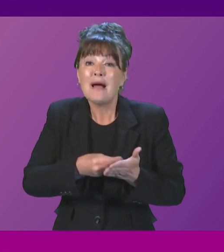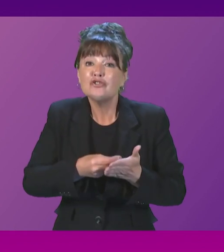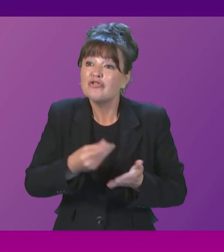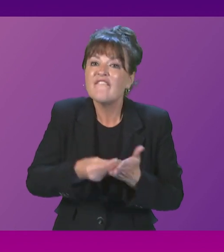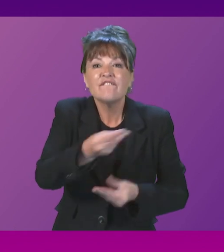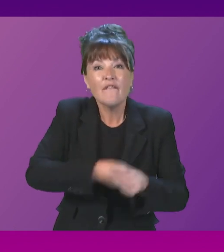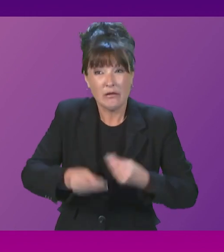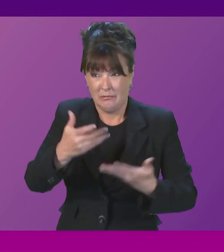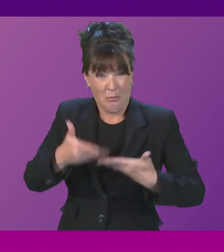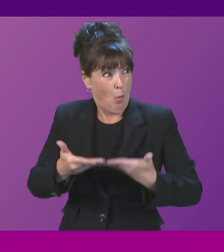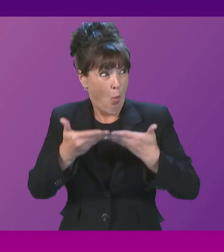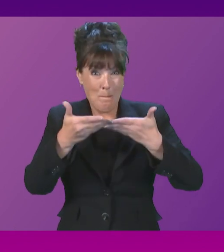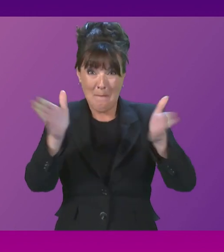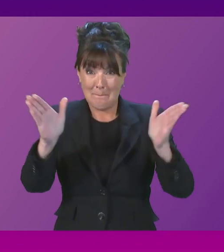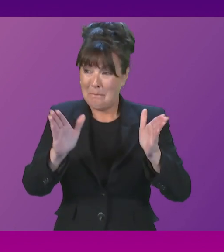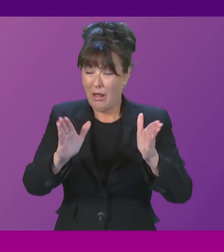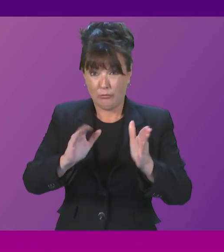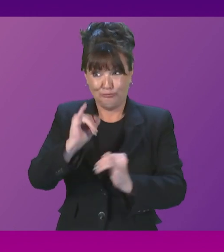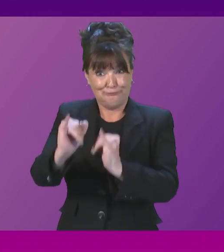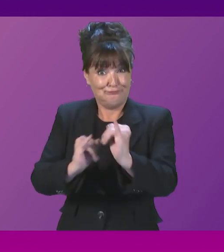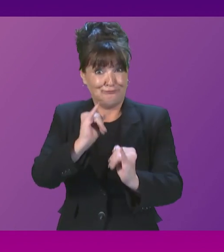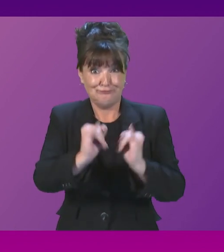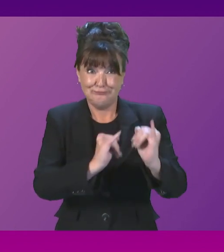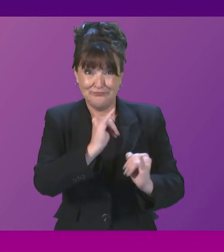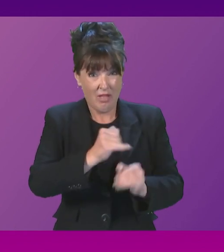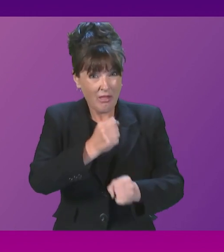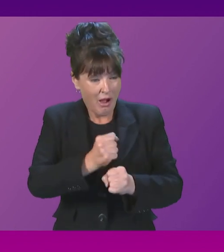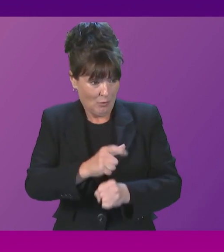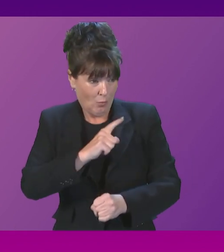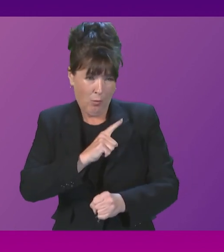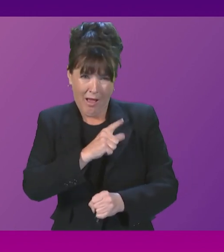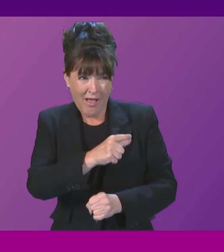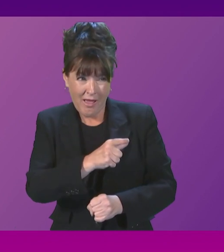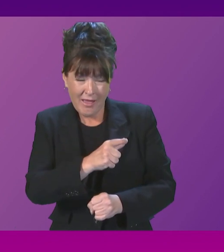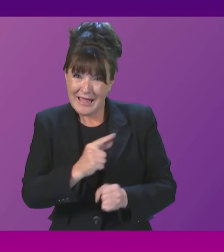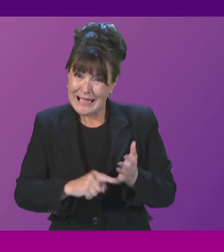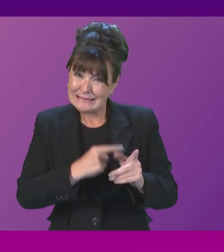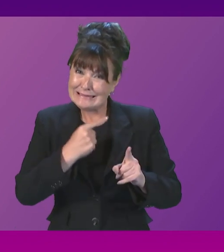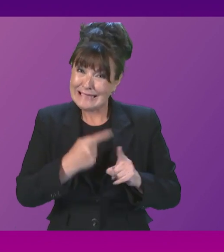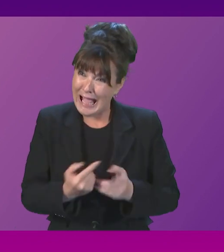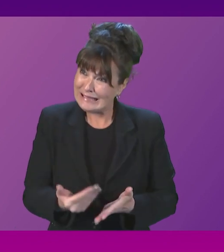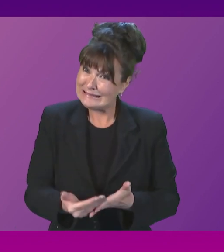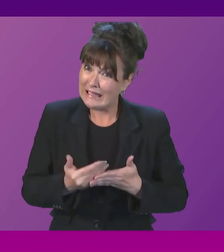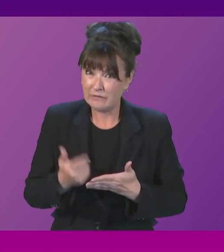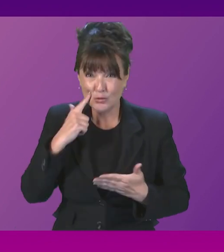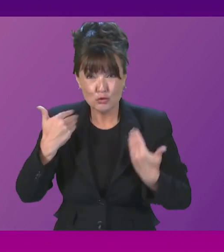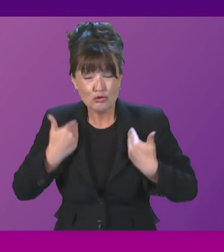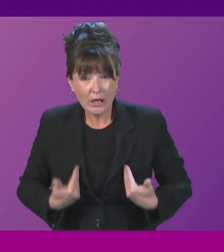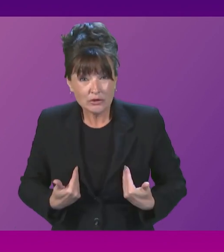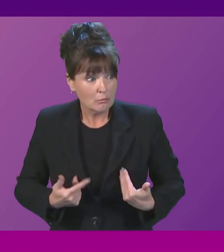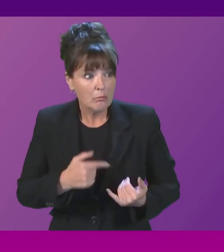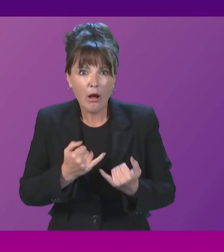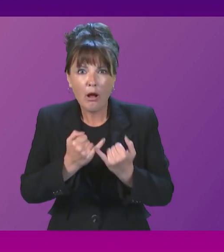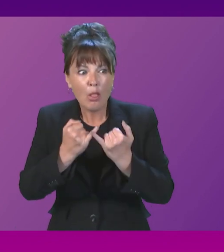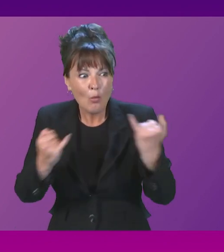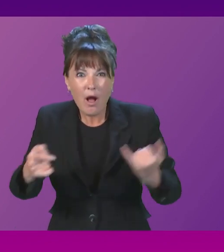plans for tax cuts to the highest earners and a range of staggering decisions that will plunge millions into poverty and cause